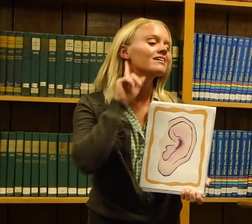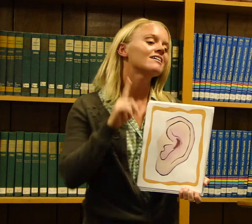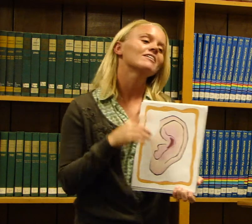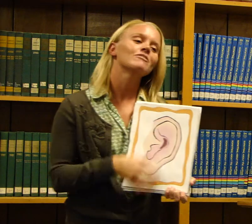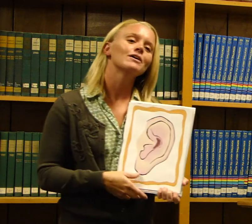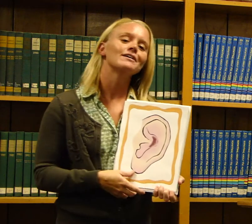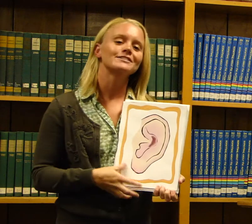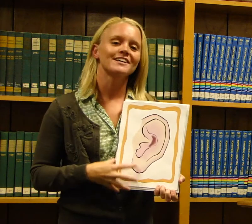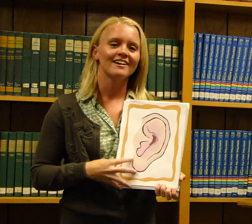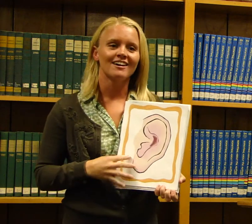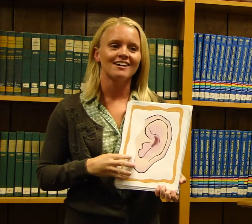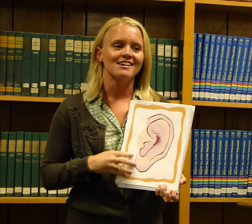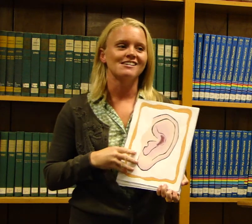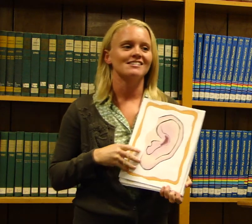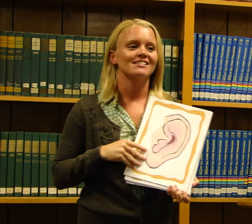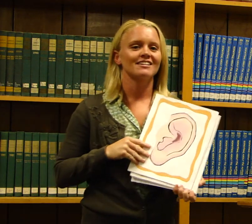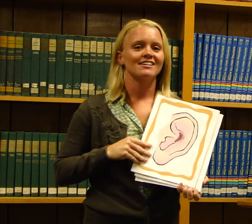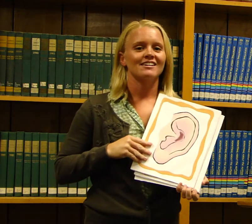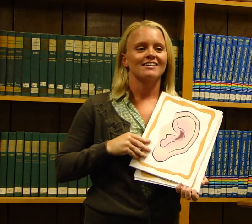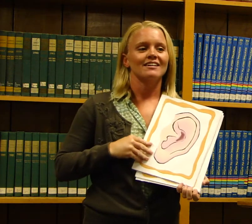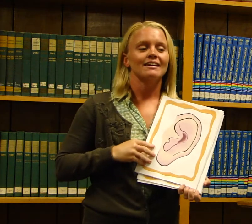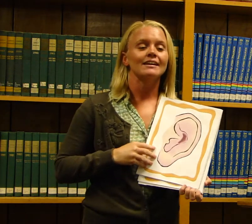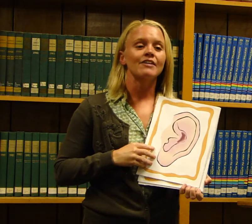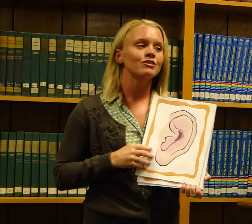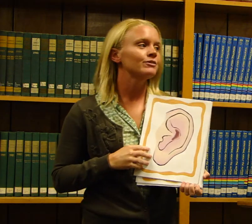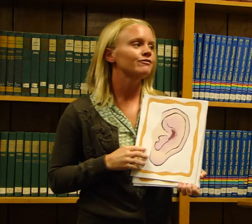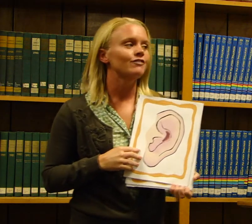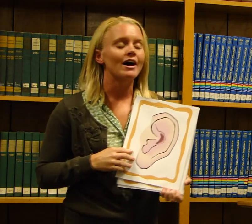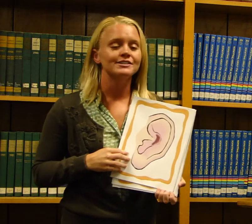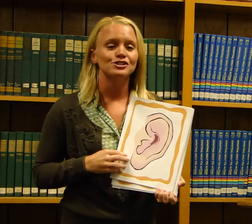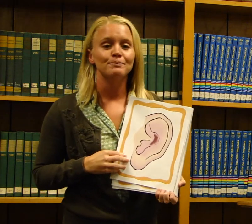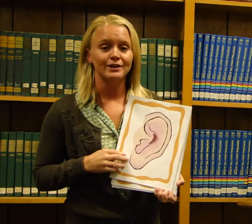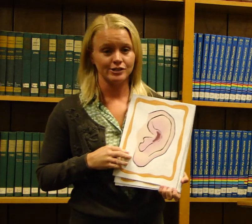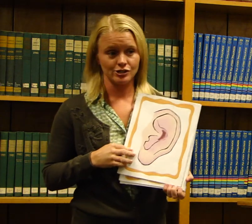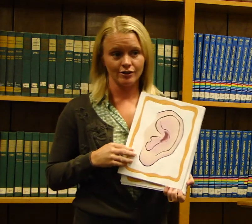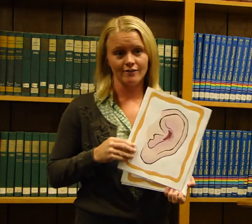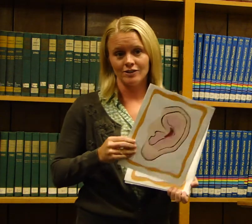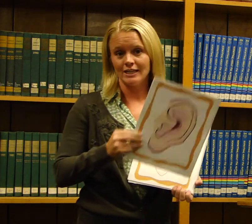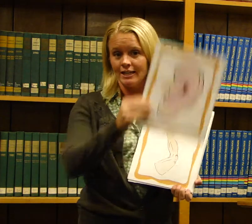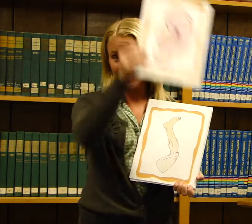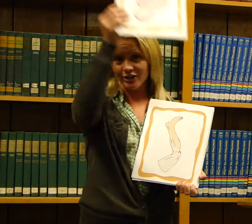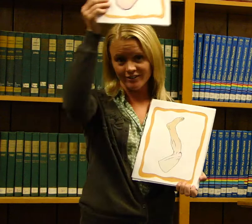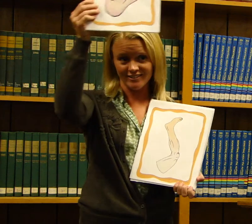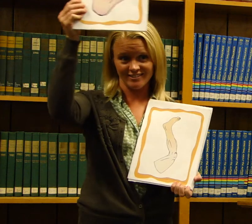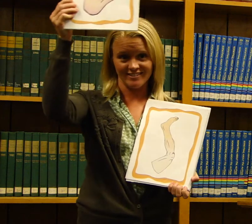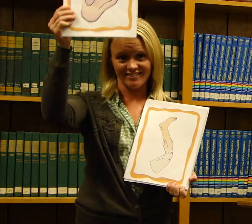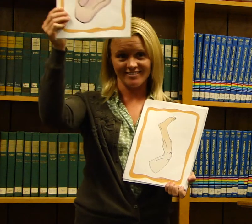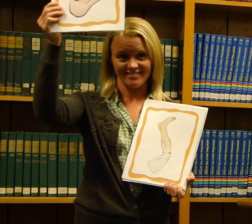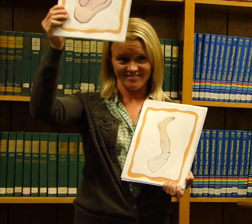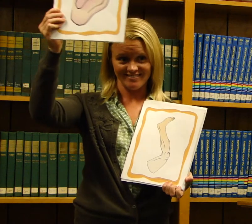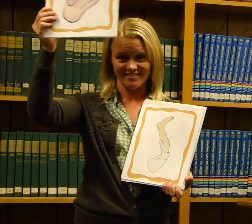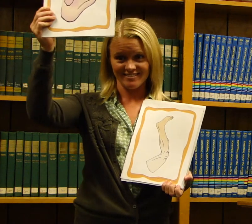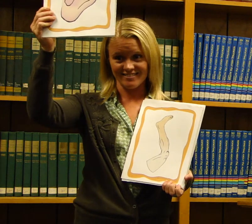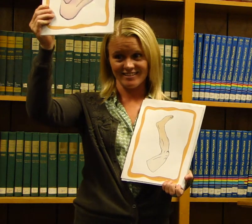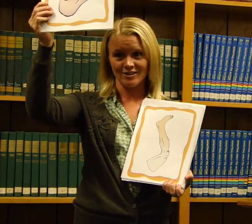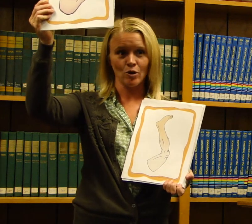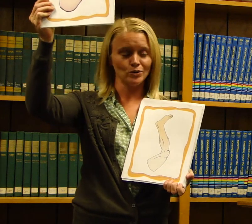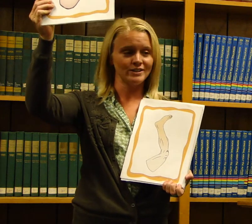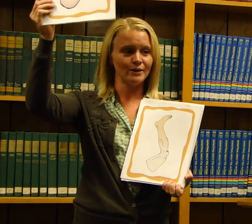Well done! Can everyone find your picture of an ear? And hold it up